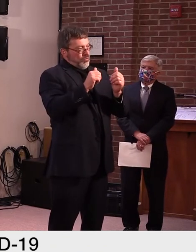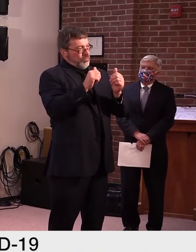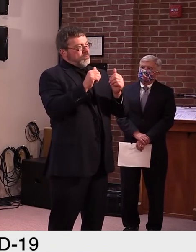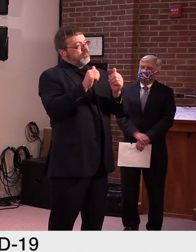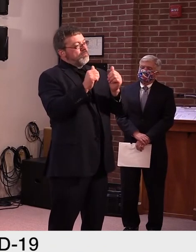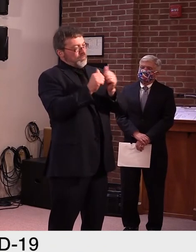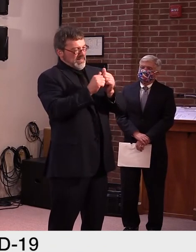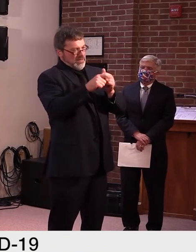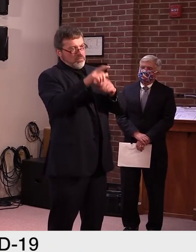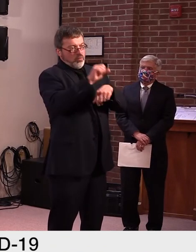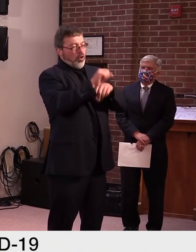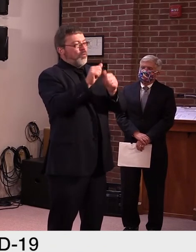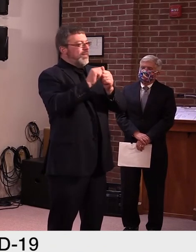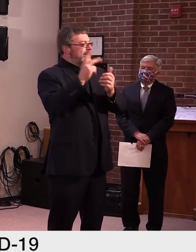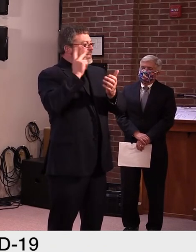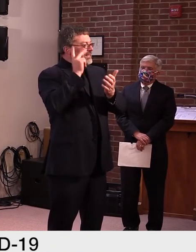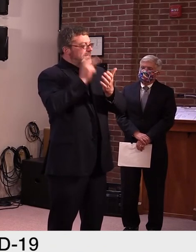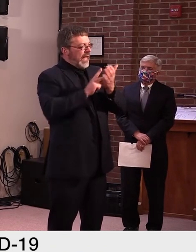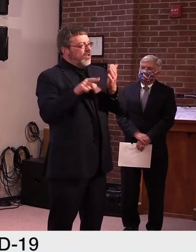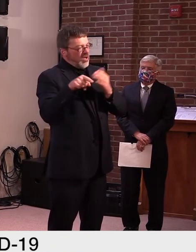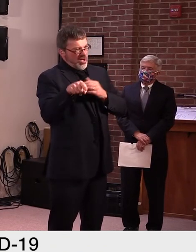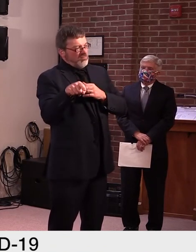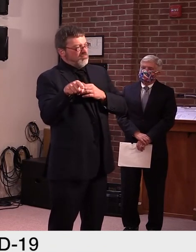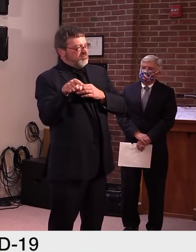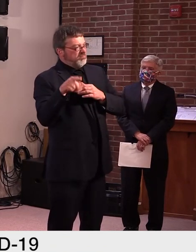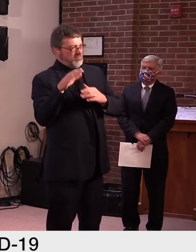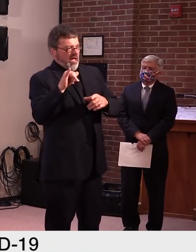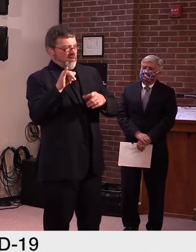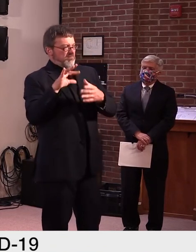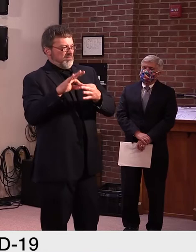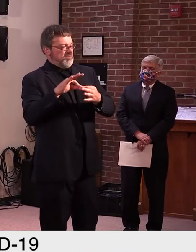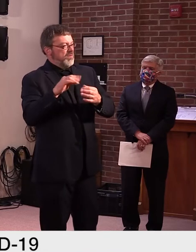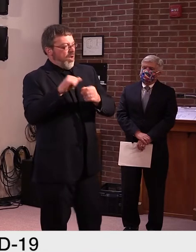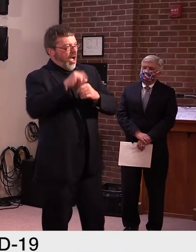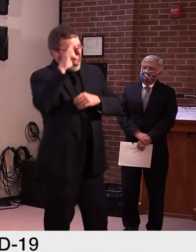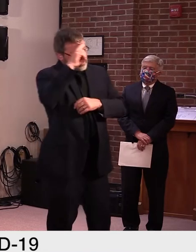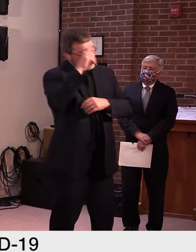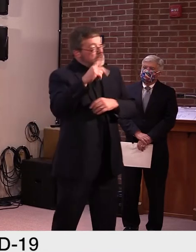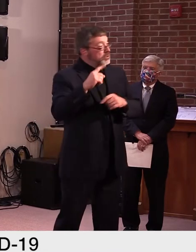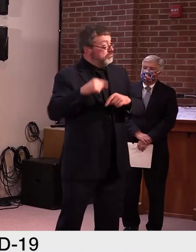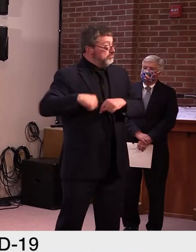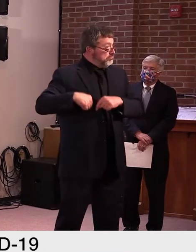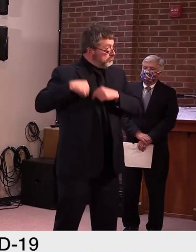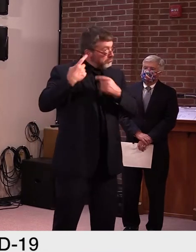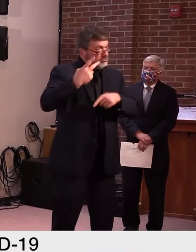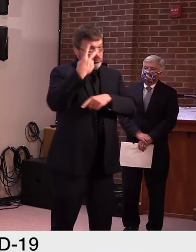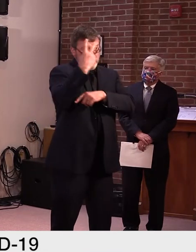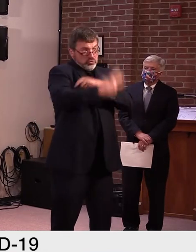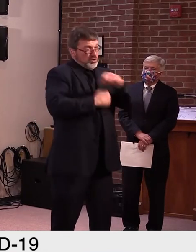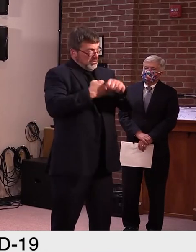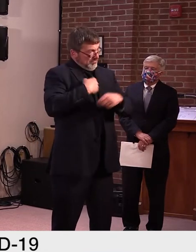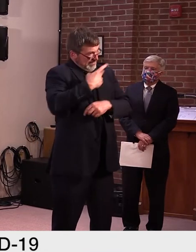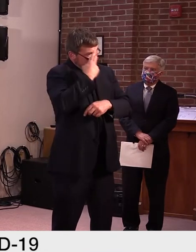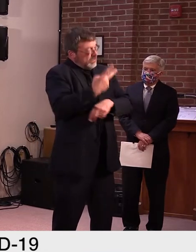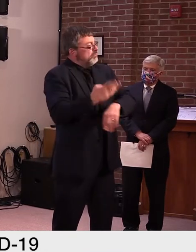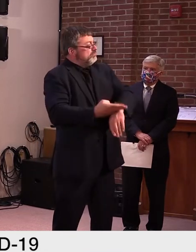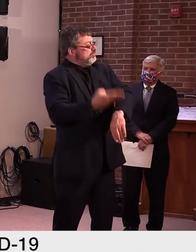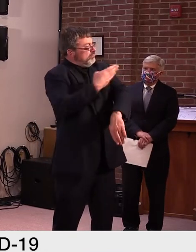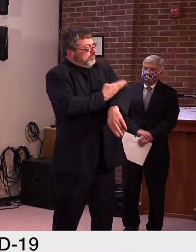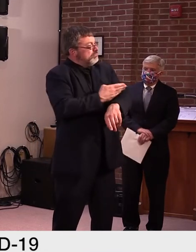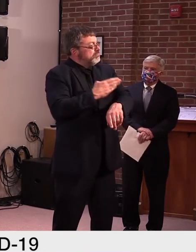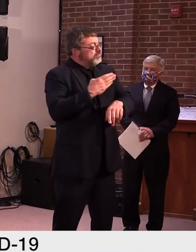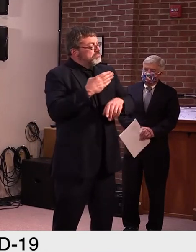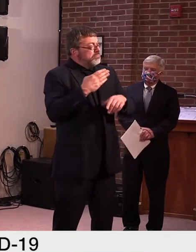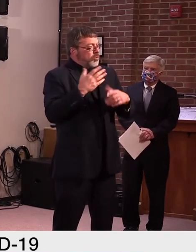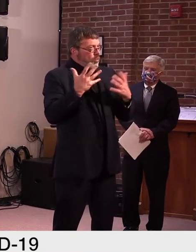proving ourselves. And, uh, we did that over a couple of years and it proved to be, uh, effective. Uh, we